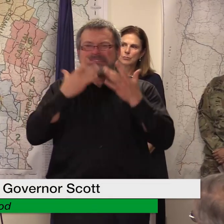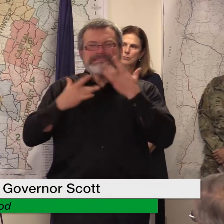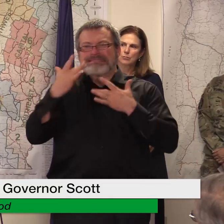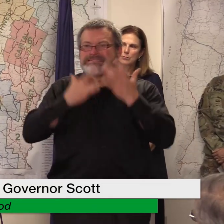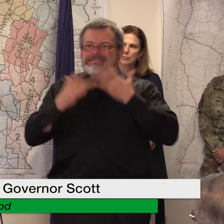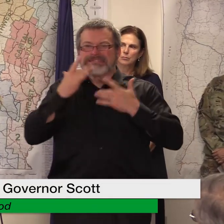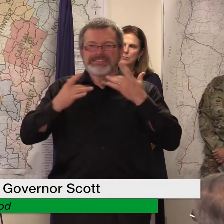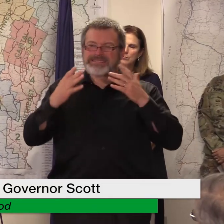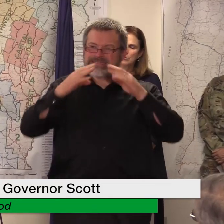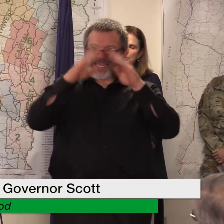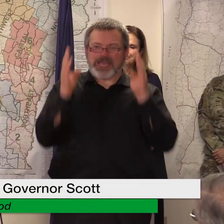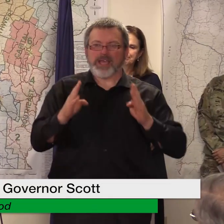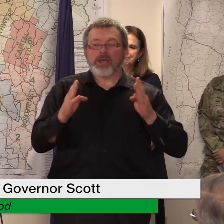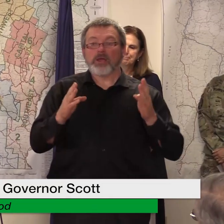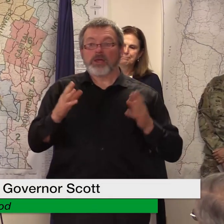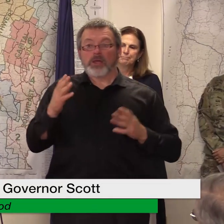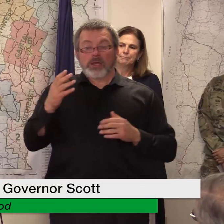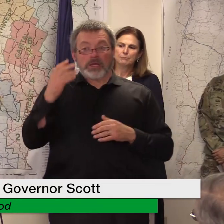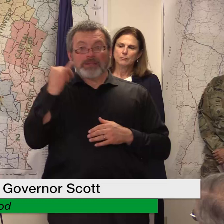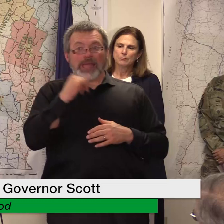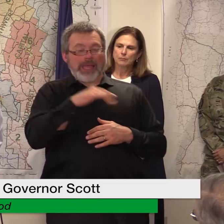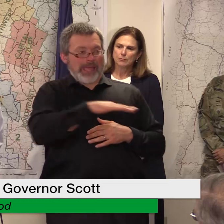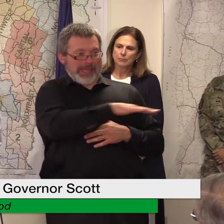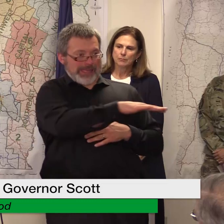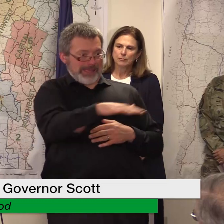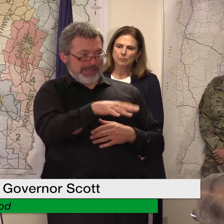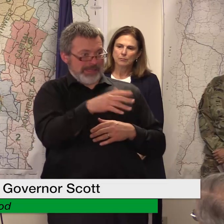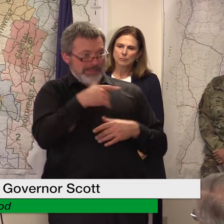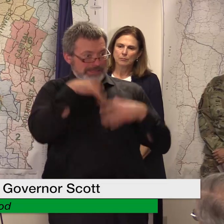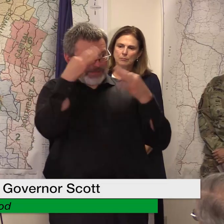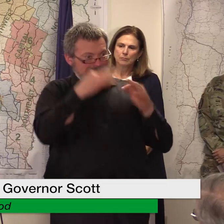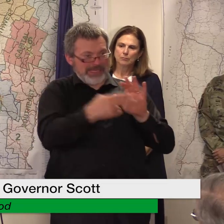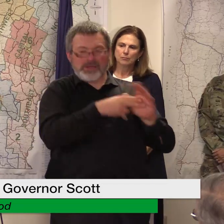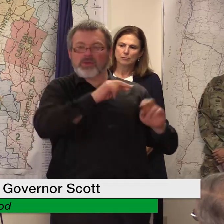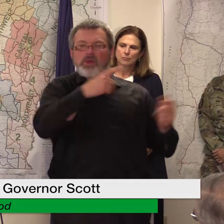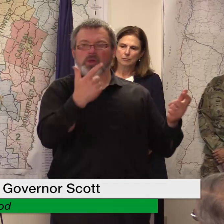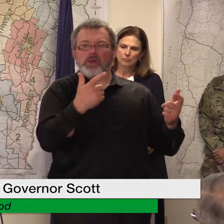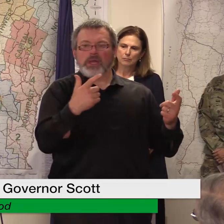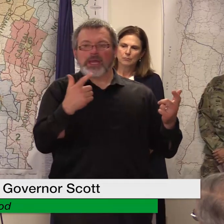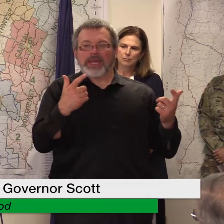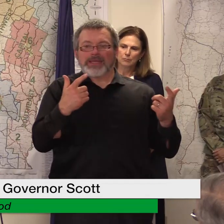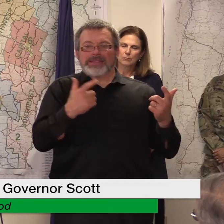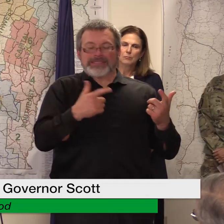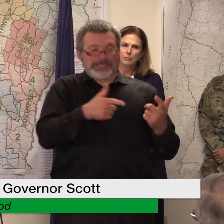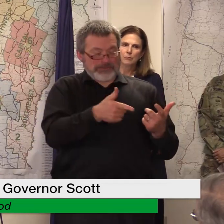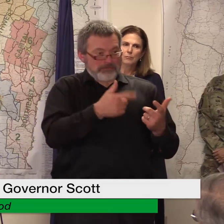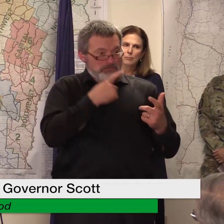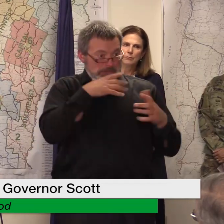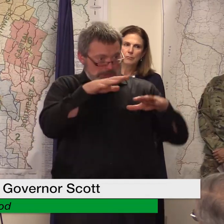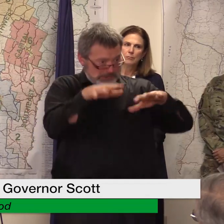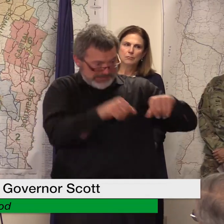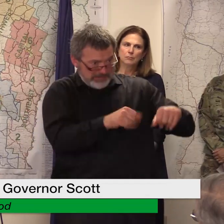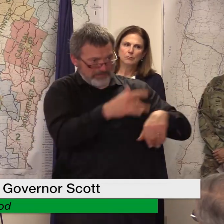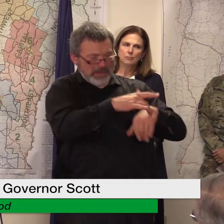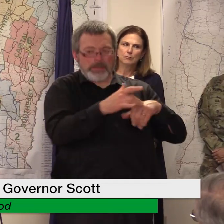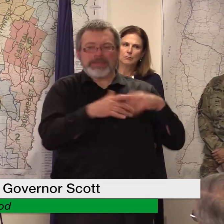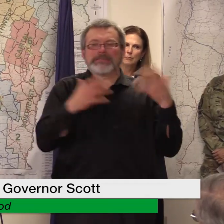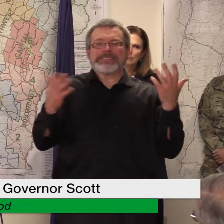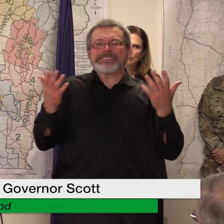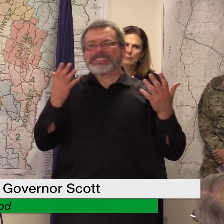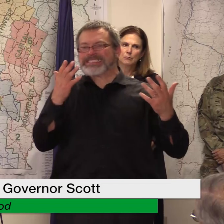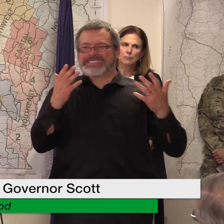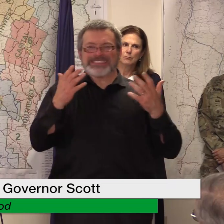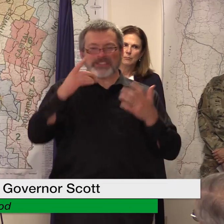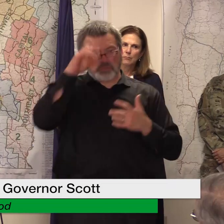to condemn a piece of property that has lots available but in time we might want to take a look at something like that